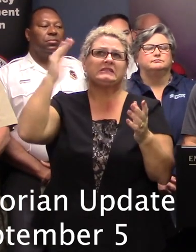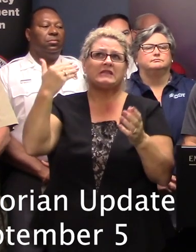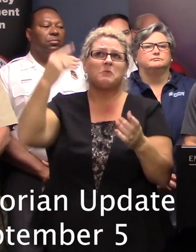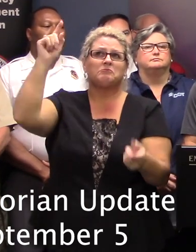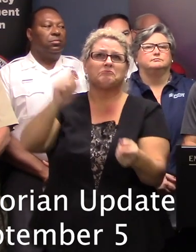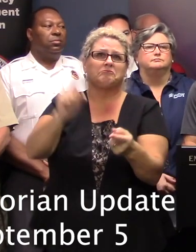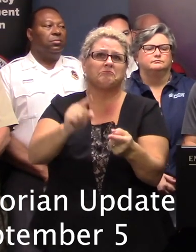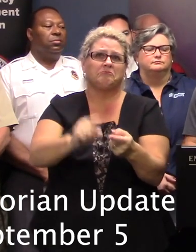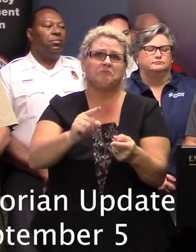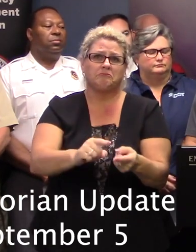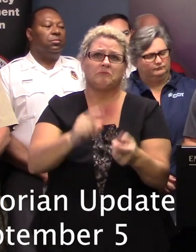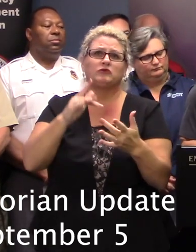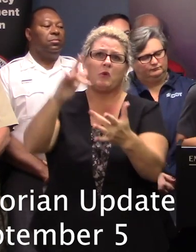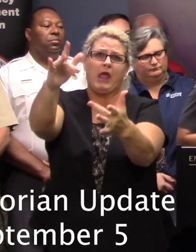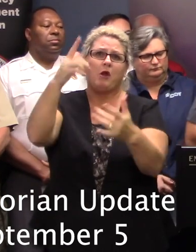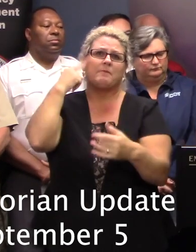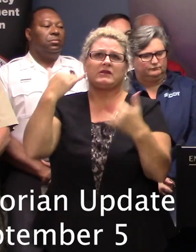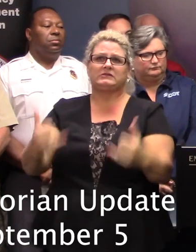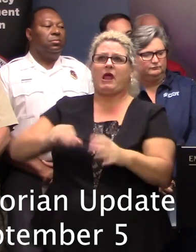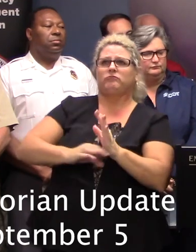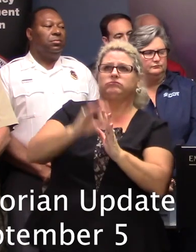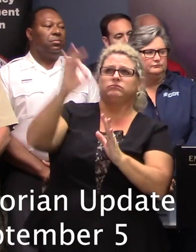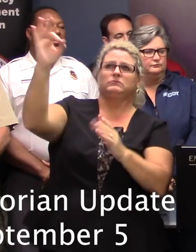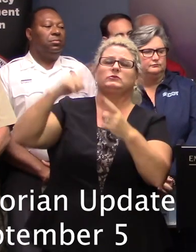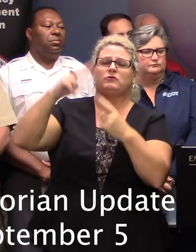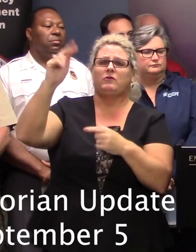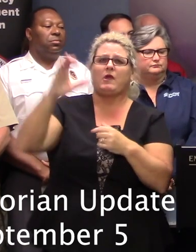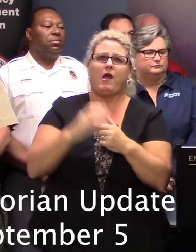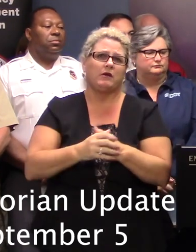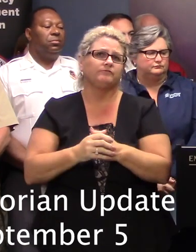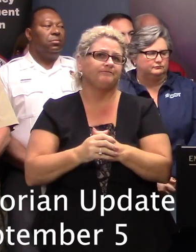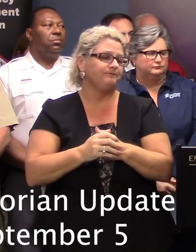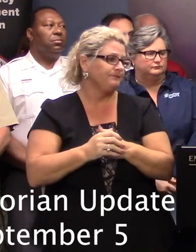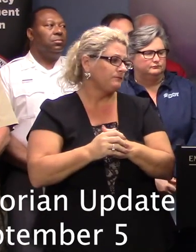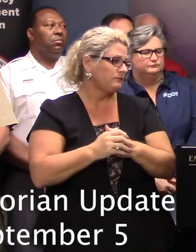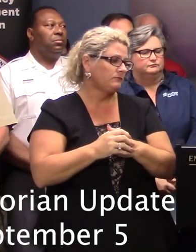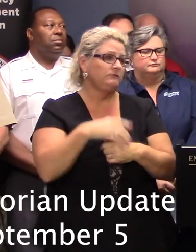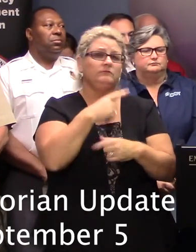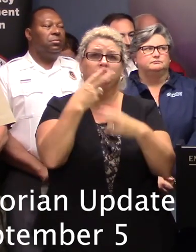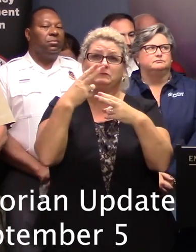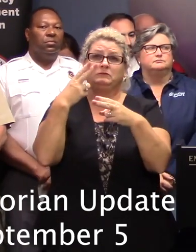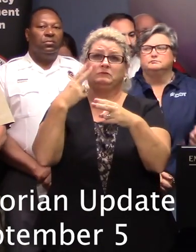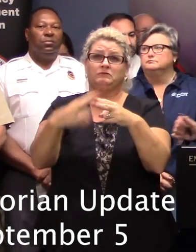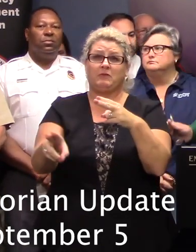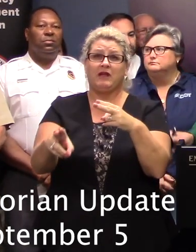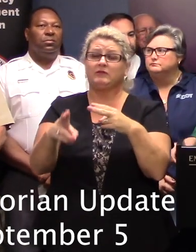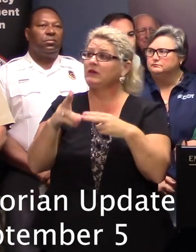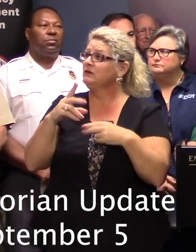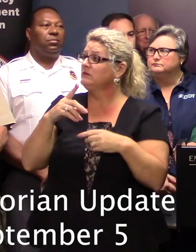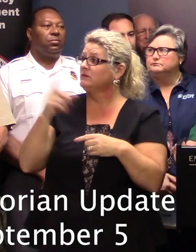lift north into North Carolina. Thank you. Thank you. Now, briefly, of the storm,